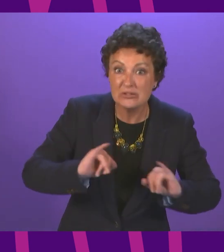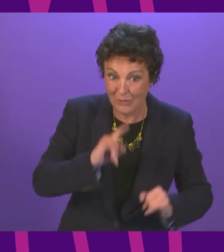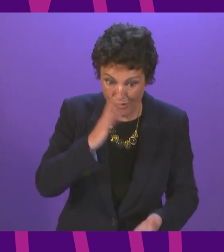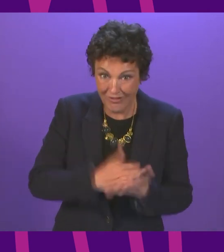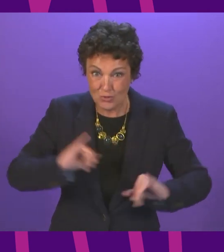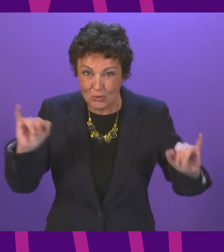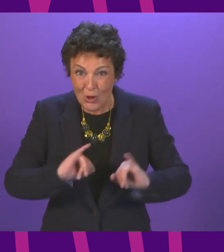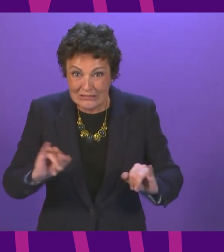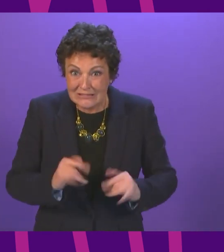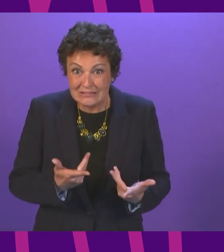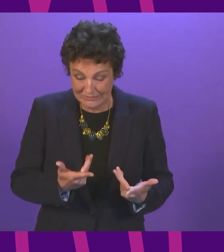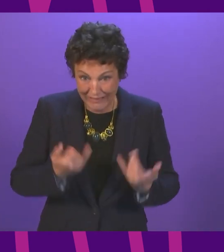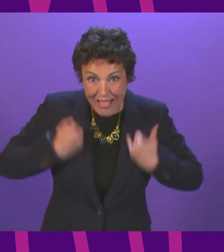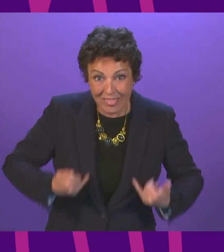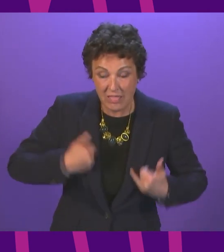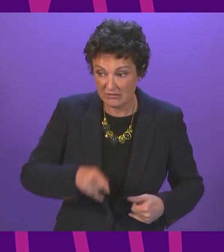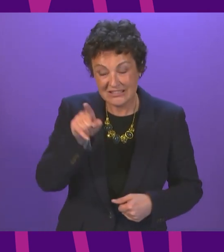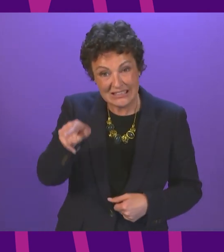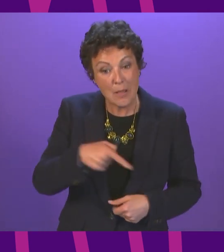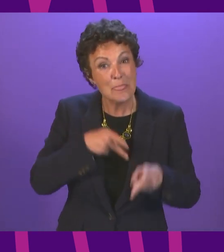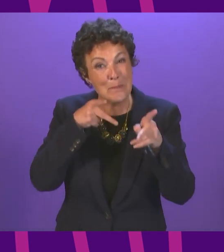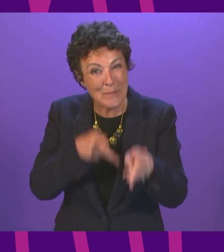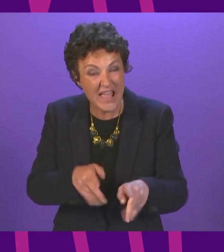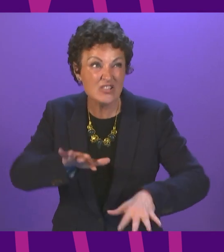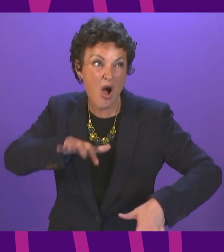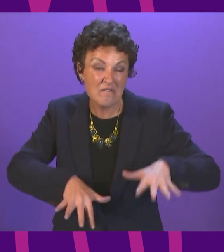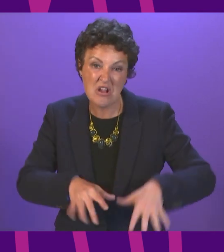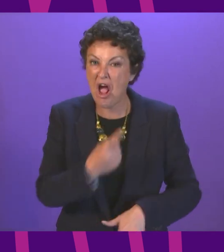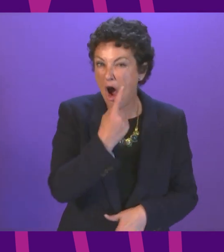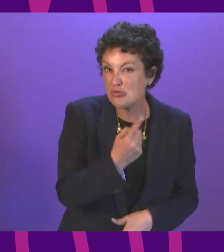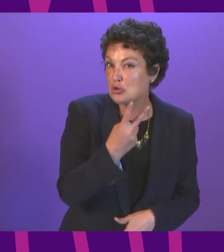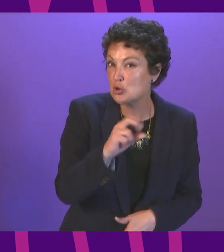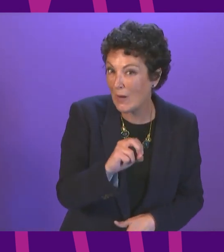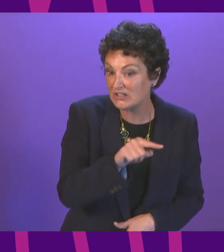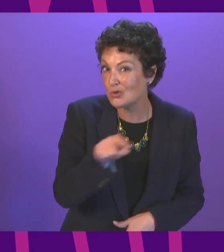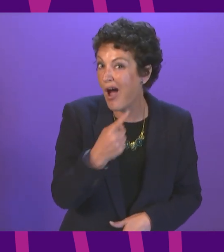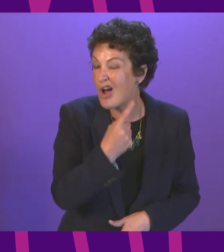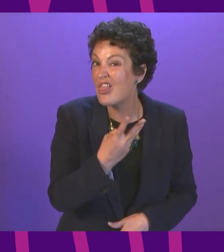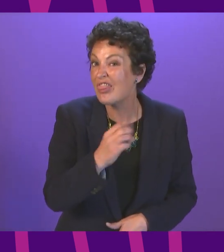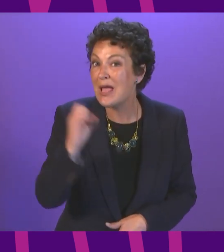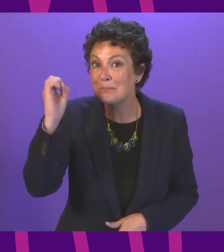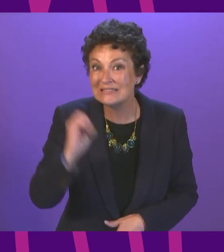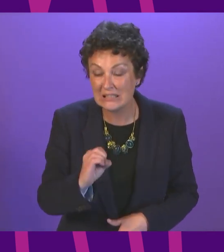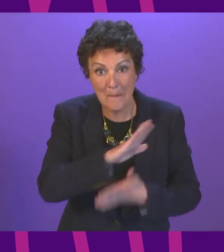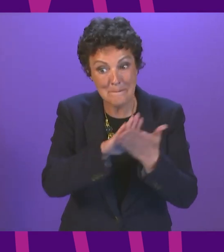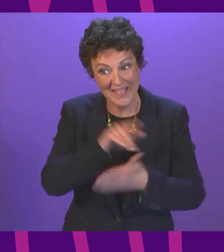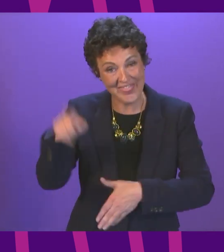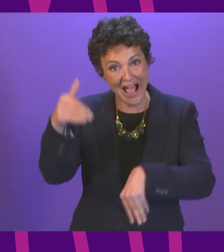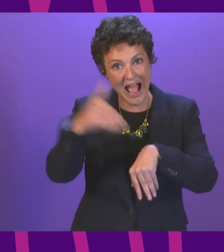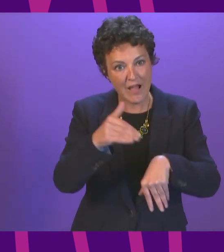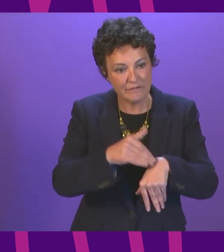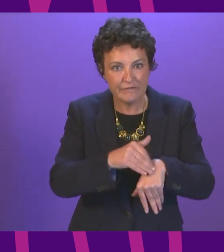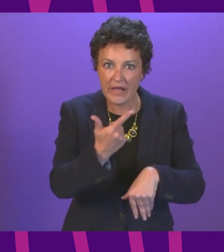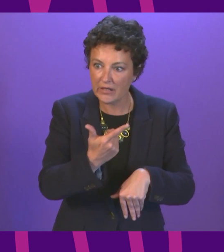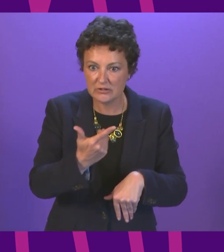beds are at 120 to 130 percent capacity and that has an impact on elective surgery and the